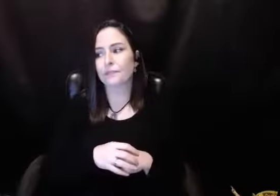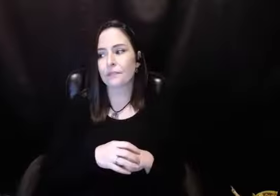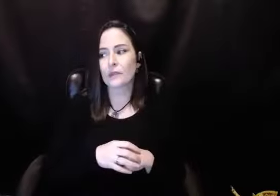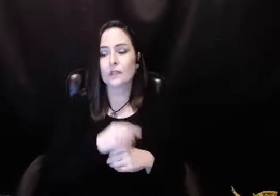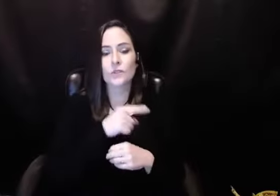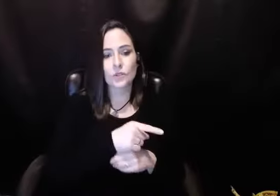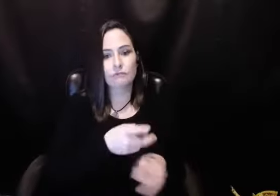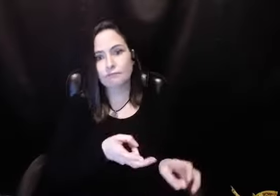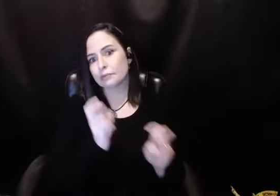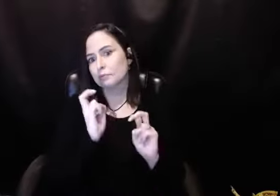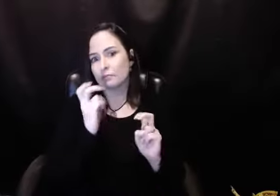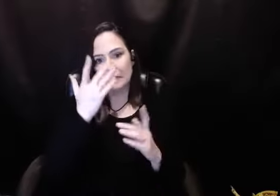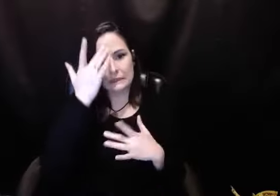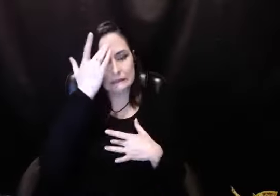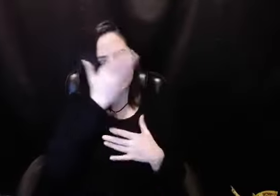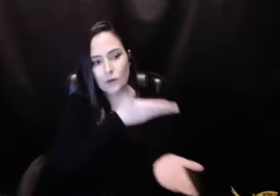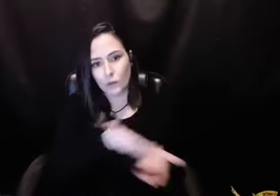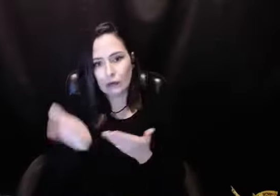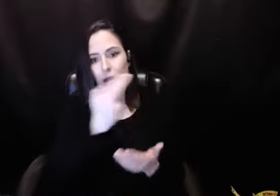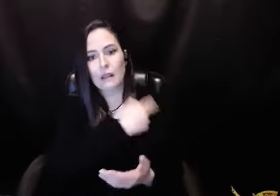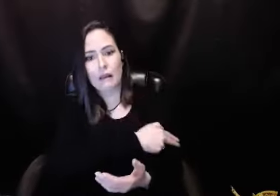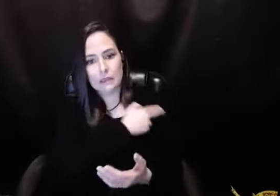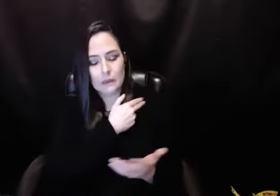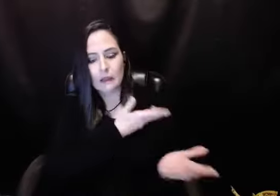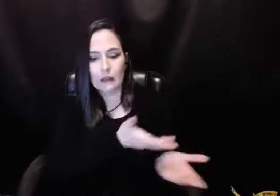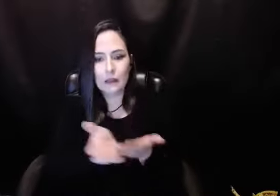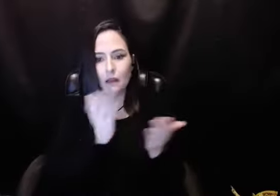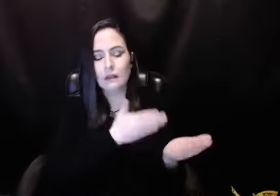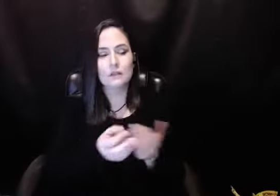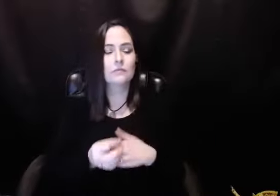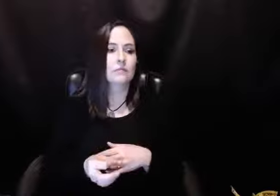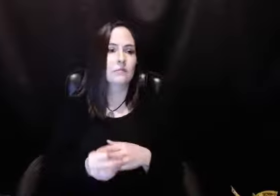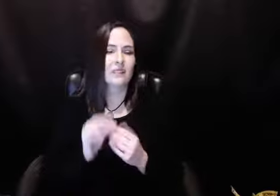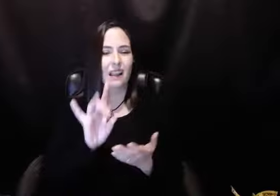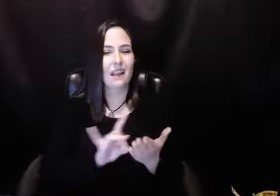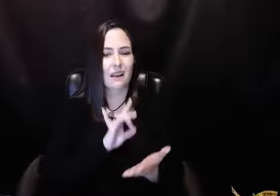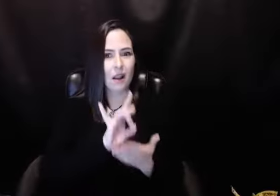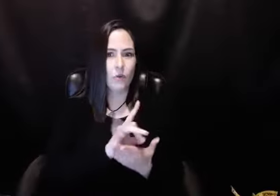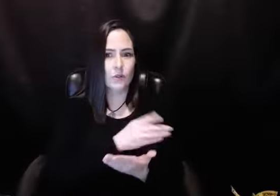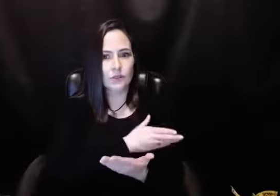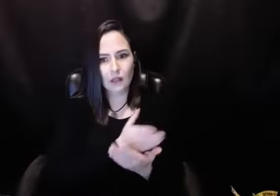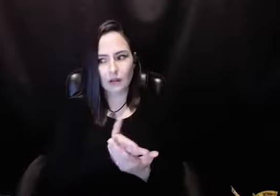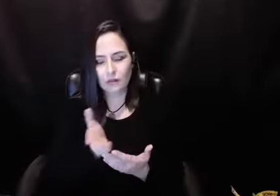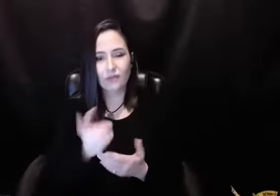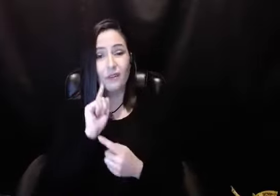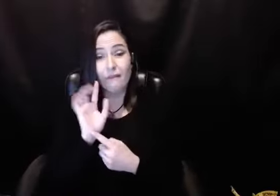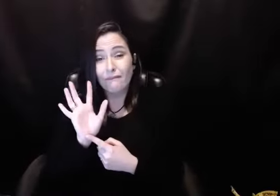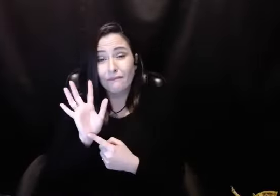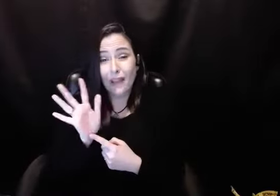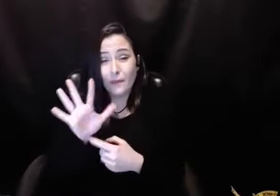And so that was the beginning for me and my mom. And so when she got sick, like, you know, I'd bring her to the hospital and get this eye thing done. And it